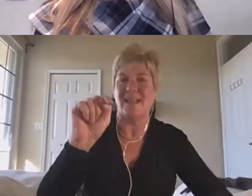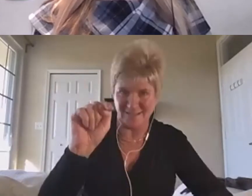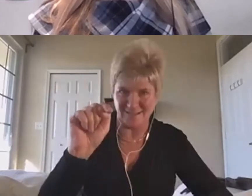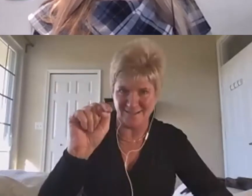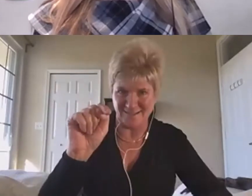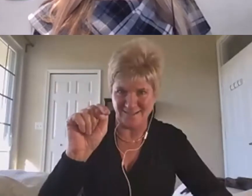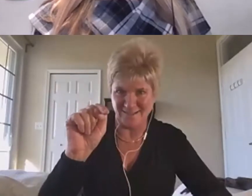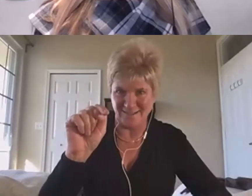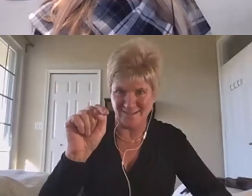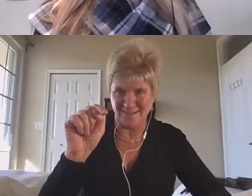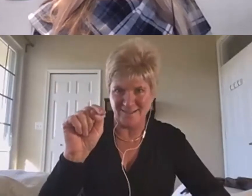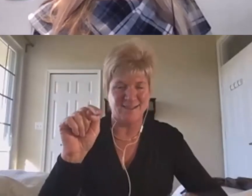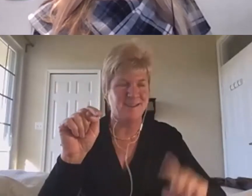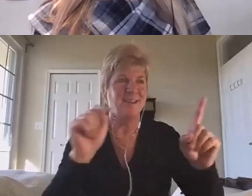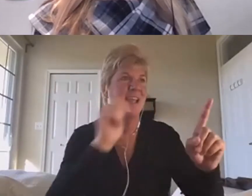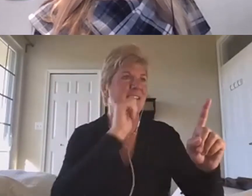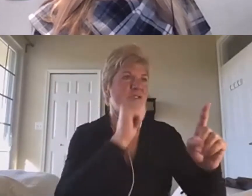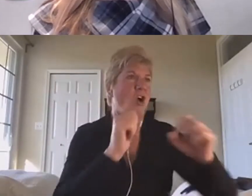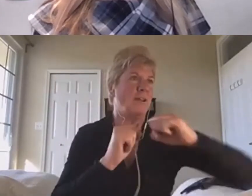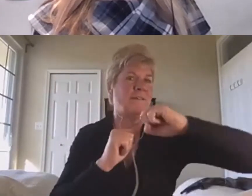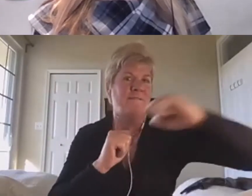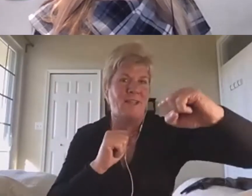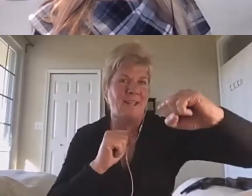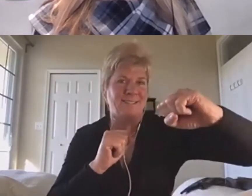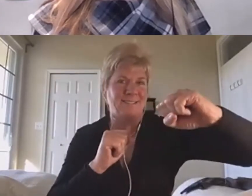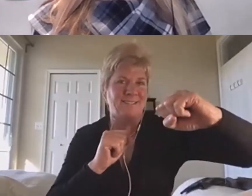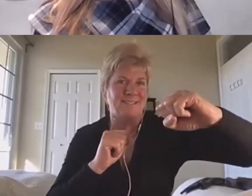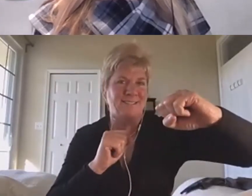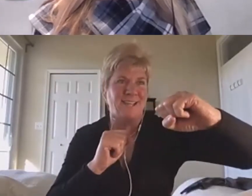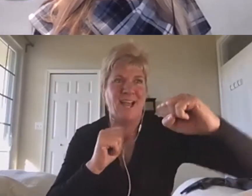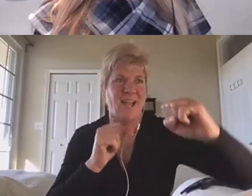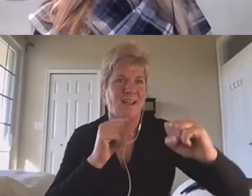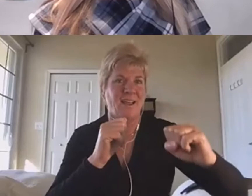a defensive mechanism so I don't get sued.